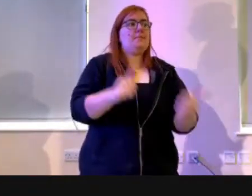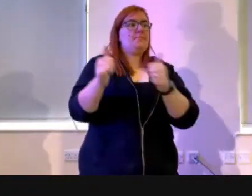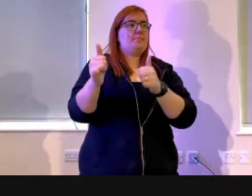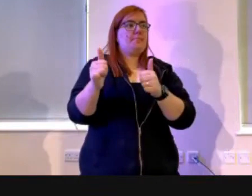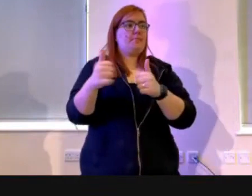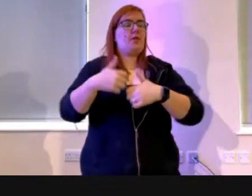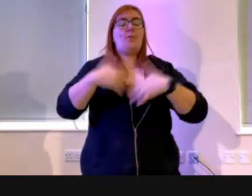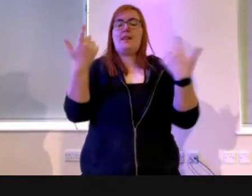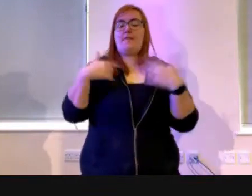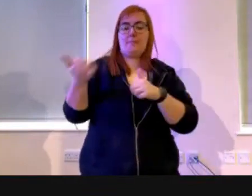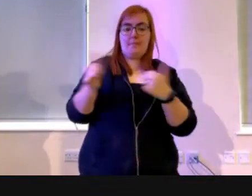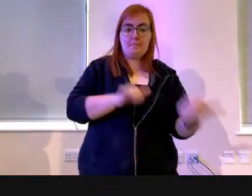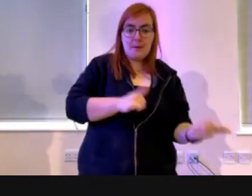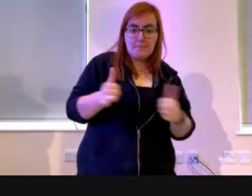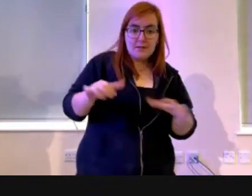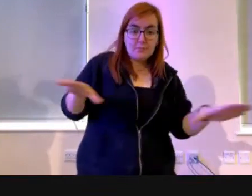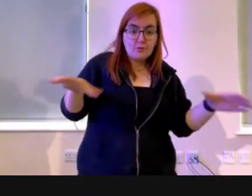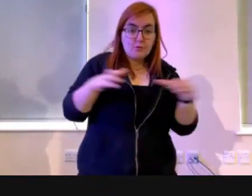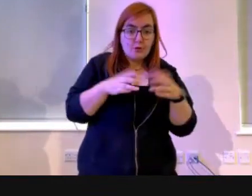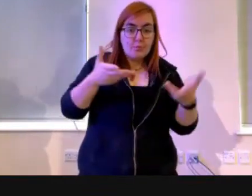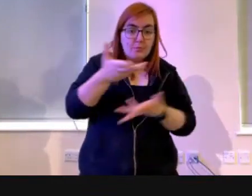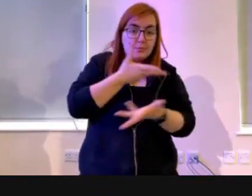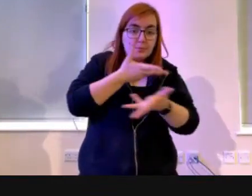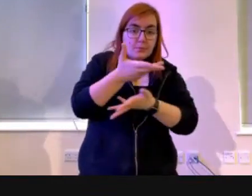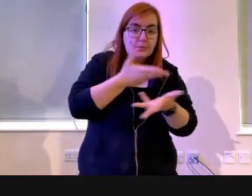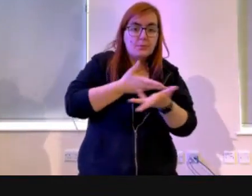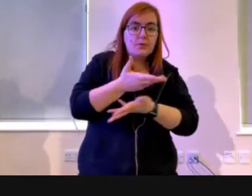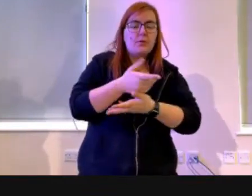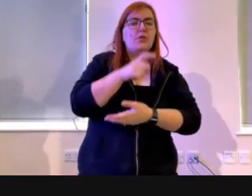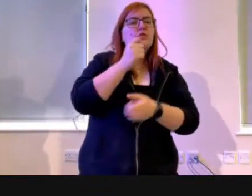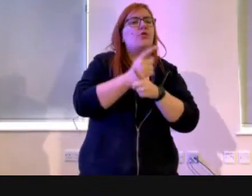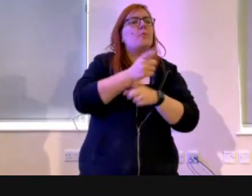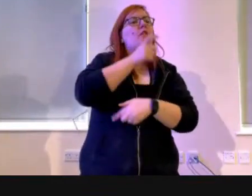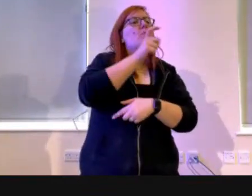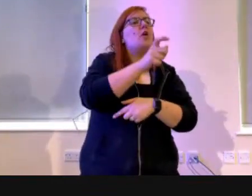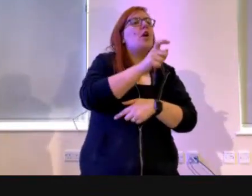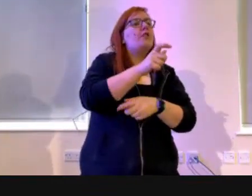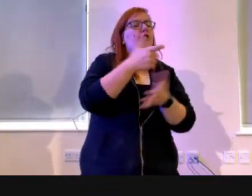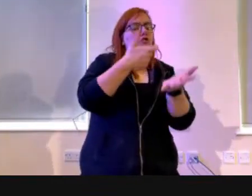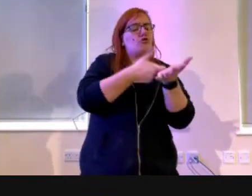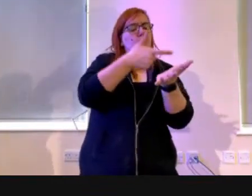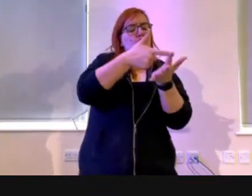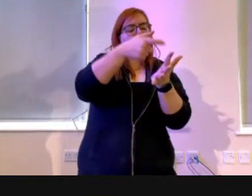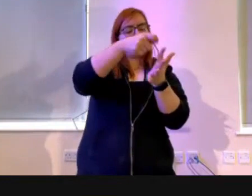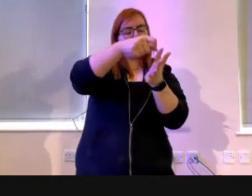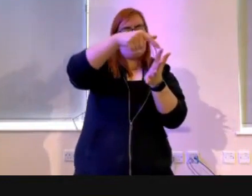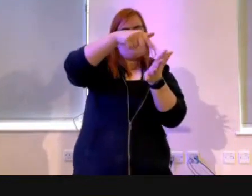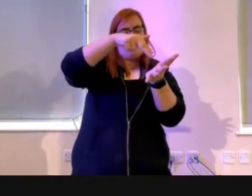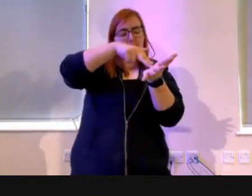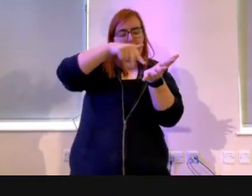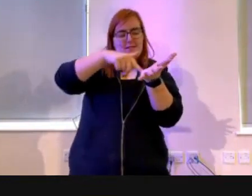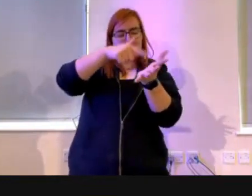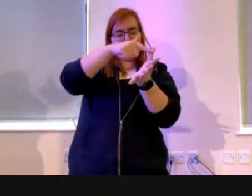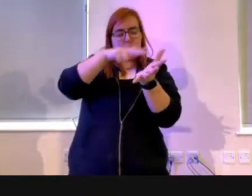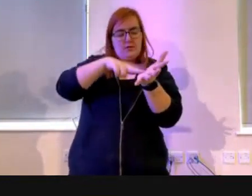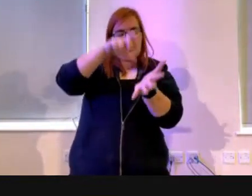do a baptismal class, we talk about the word repentance because it comes up in the promises that they make.